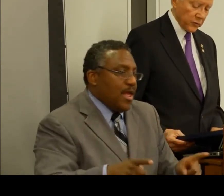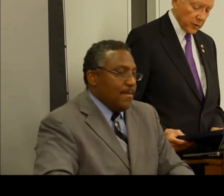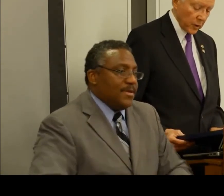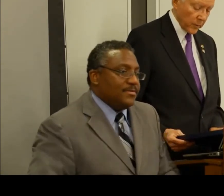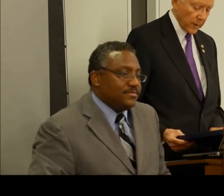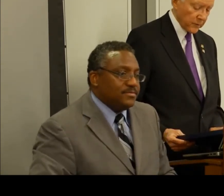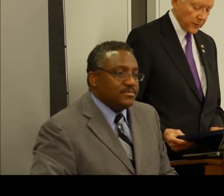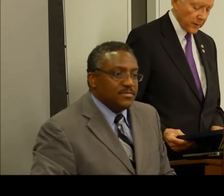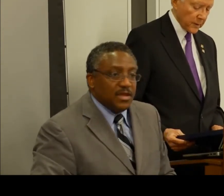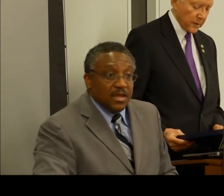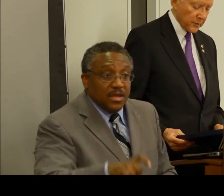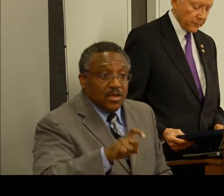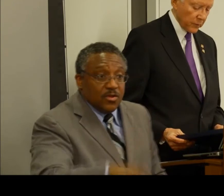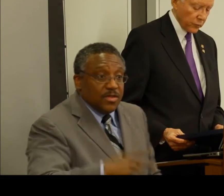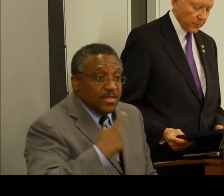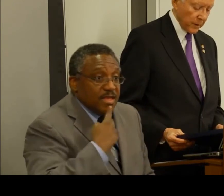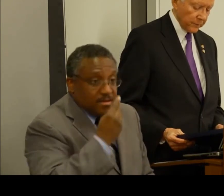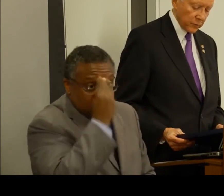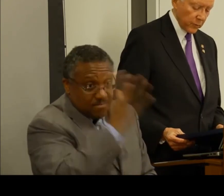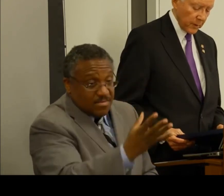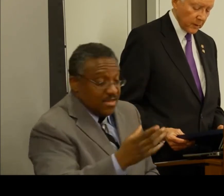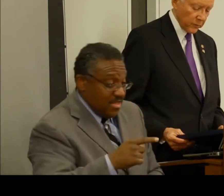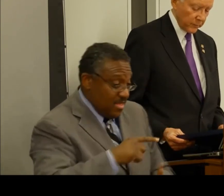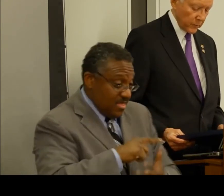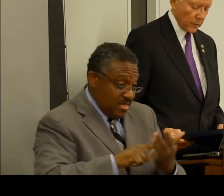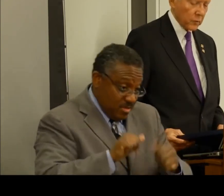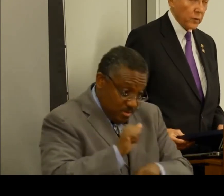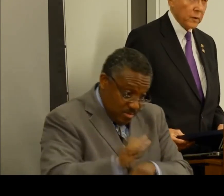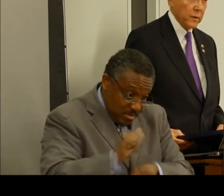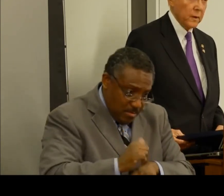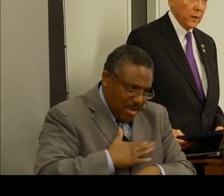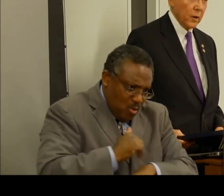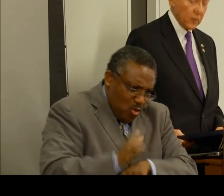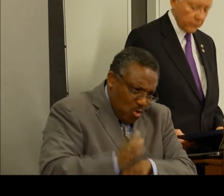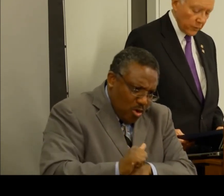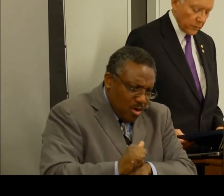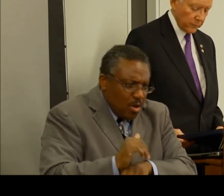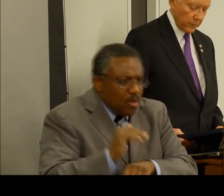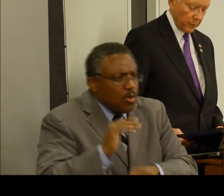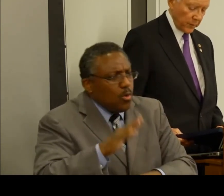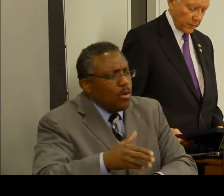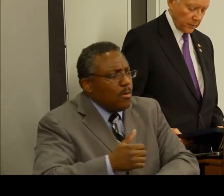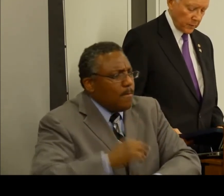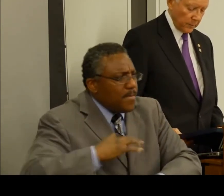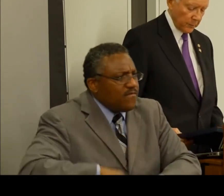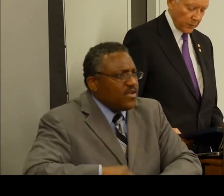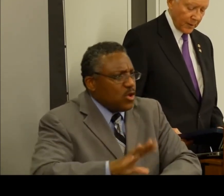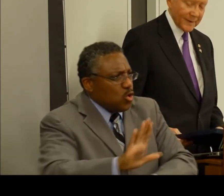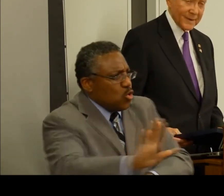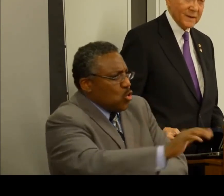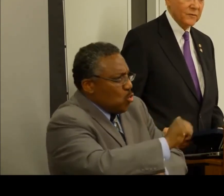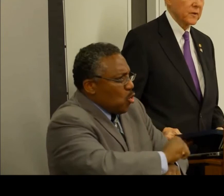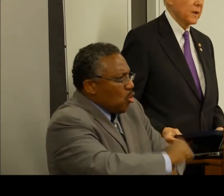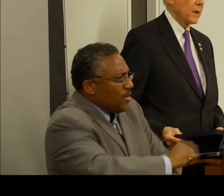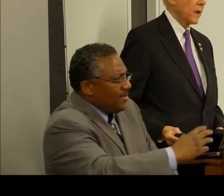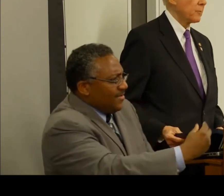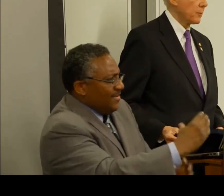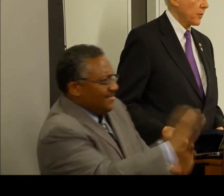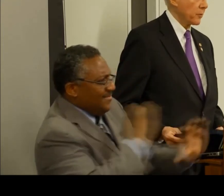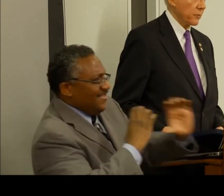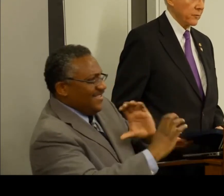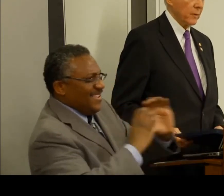I think it should go without saying that these efforts will benefit tremendously from the hard work all of you have been putting in to come up with ideas